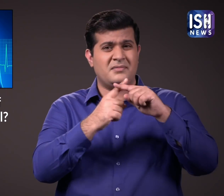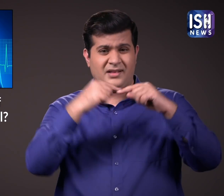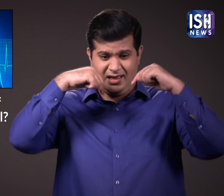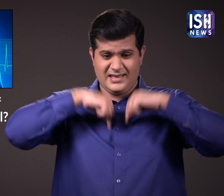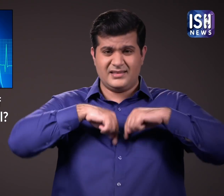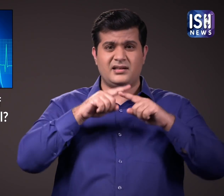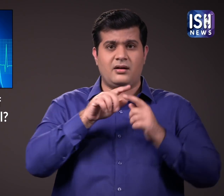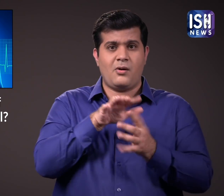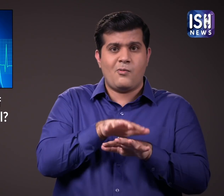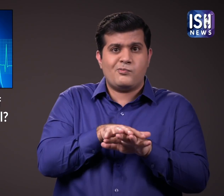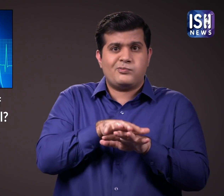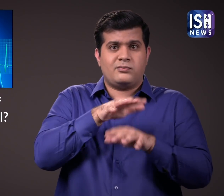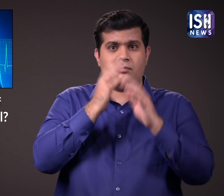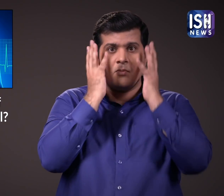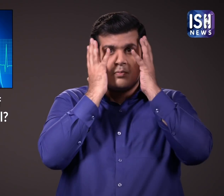inflammation, etc.